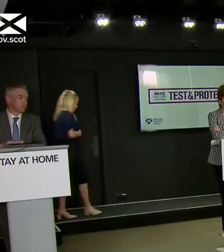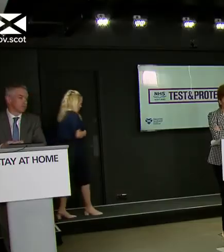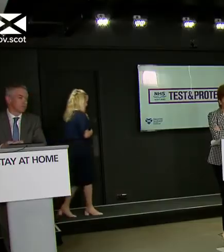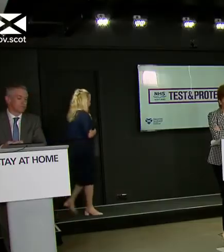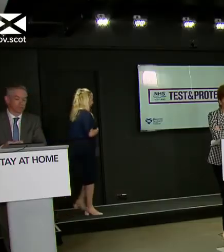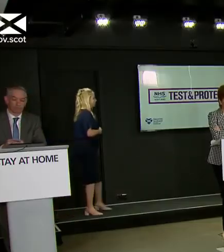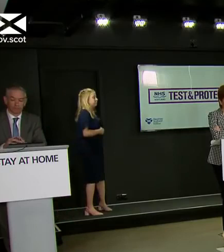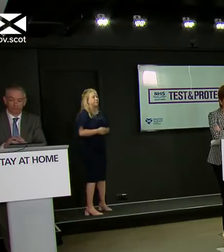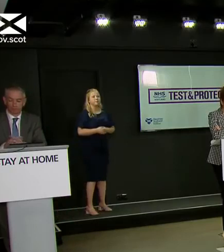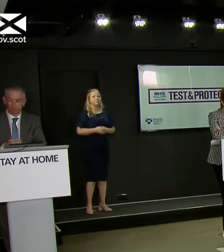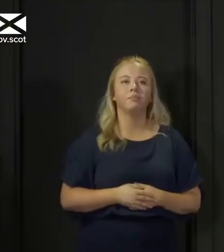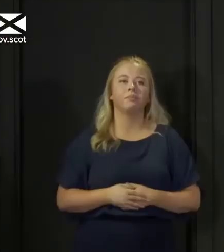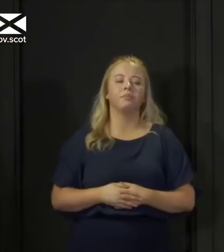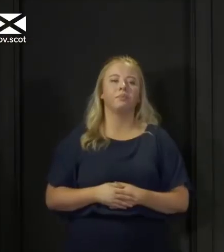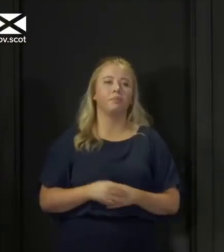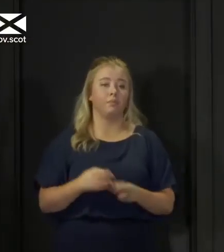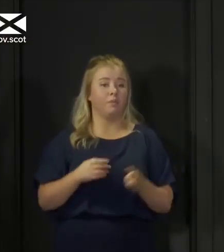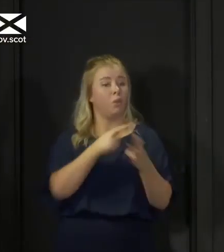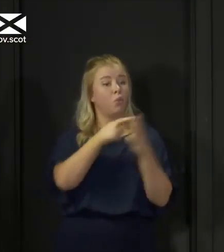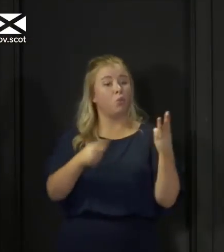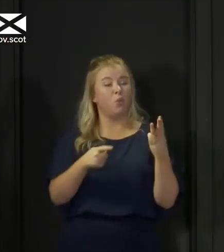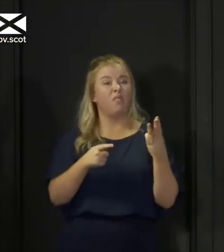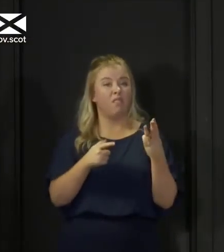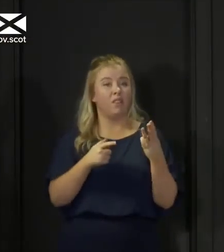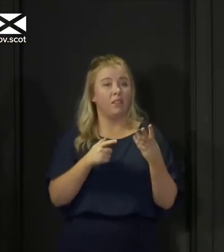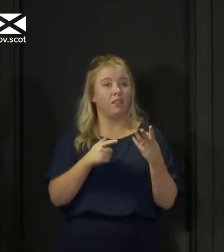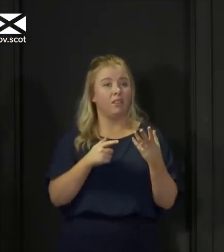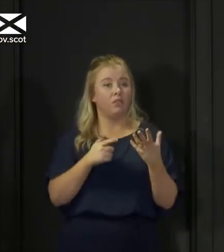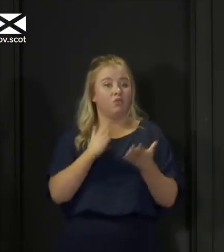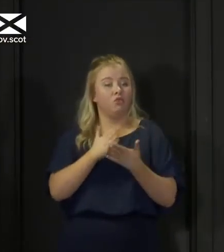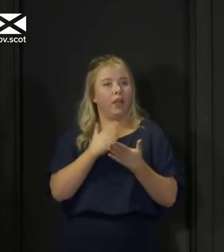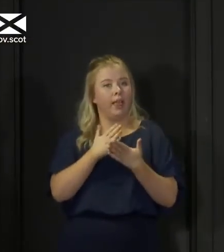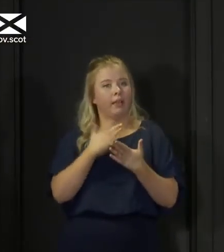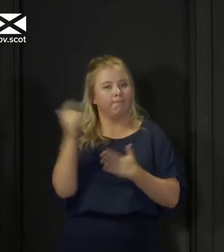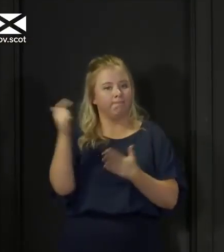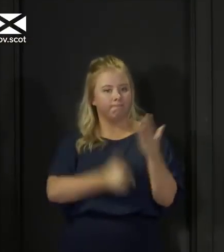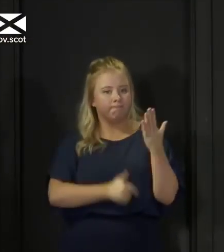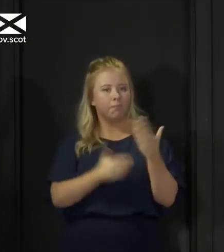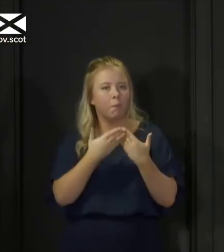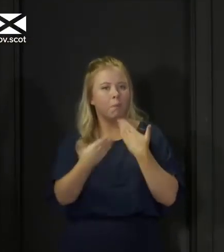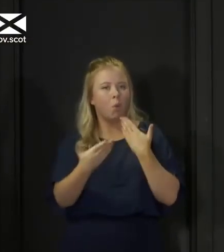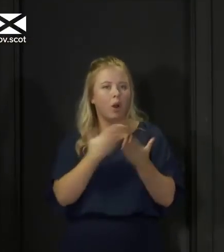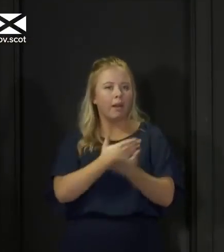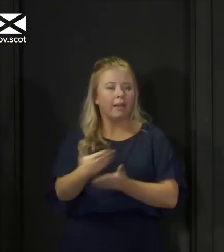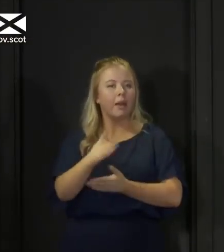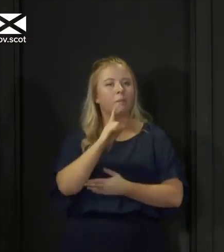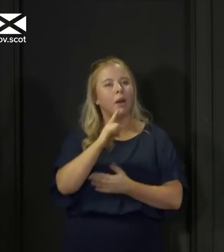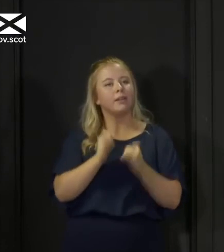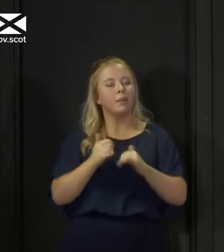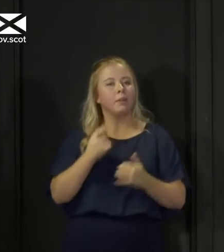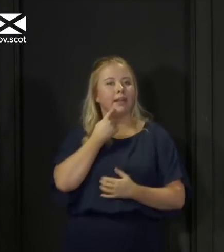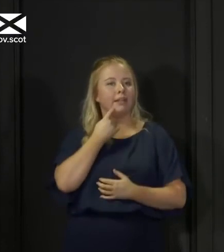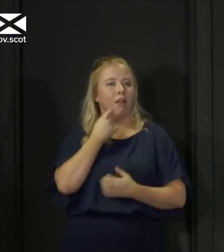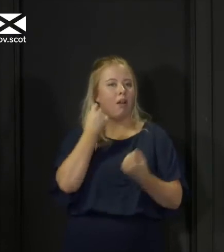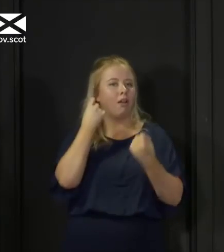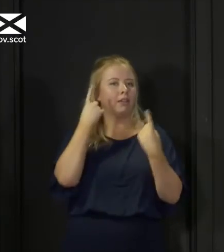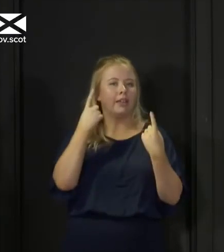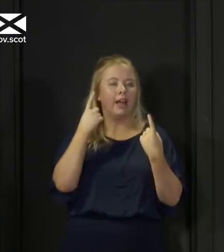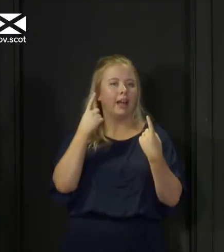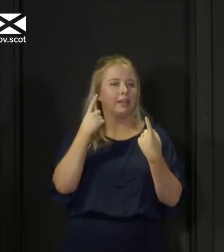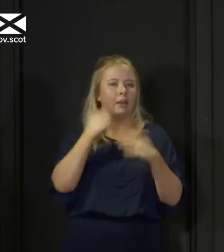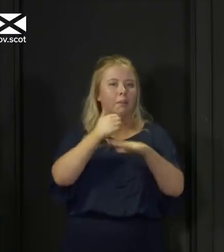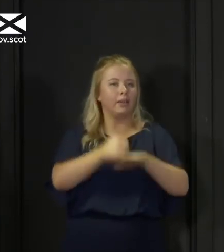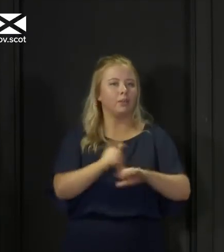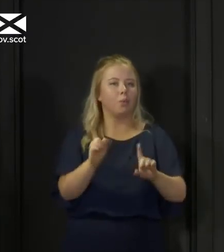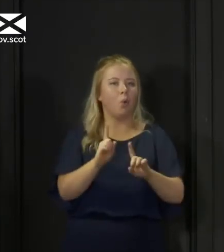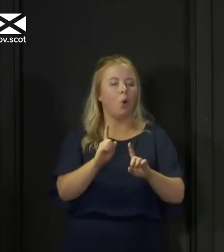almost the three categories are set out and with a bit more definition there, but sometimes it's easier to understand these things on the